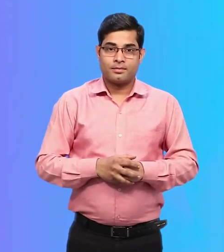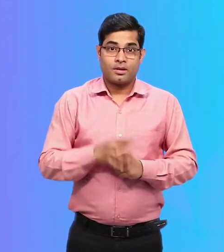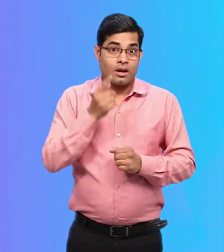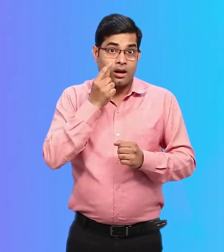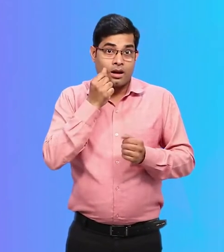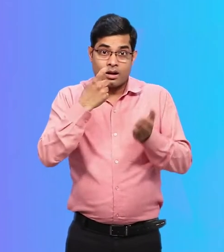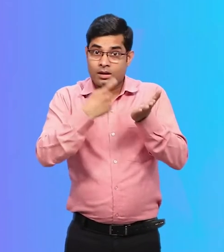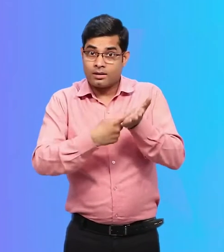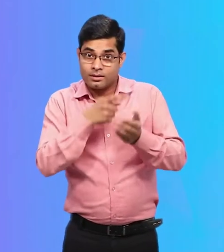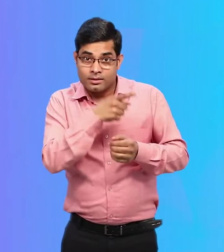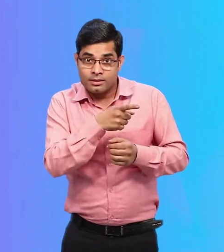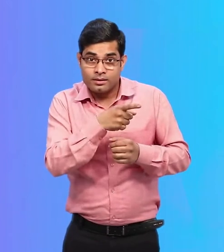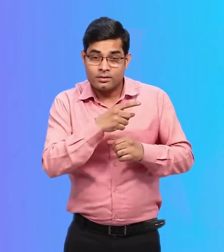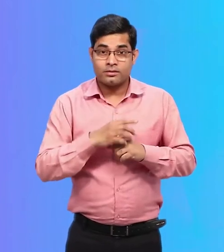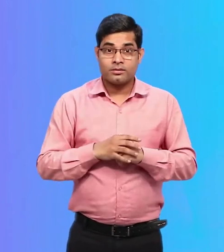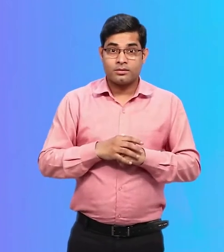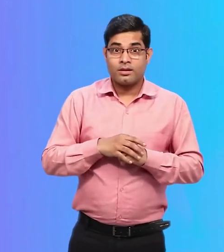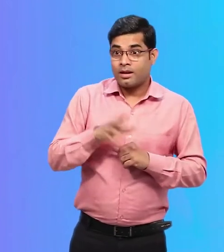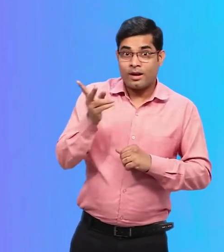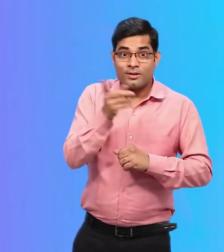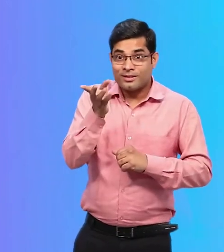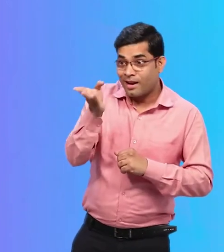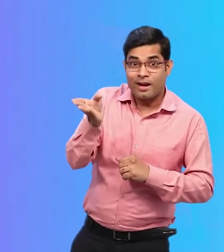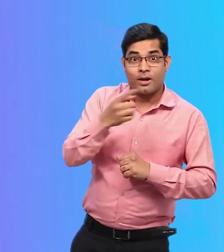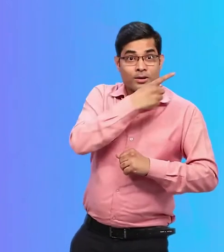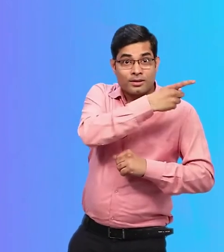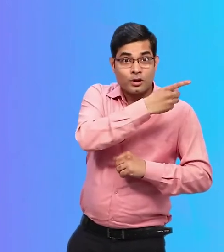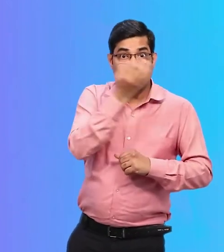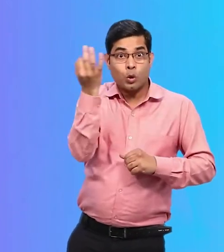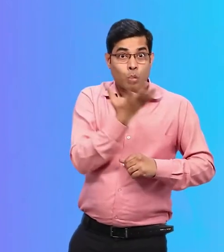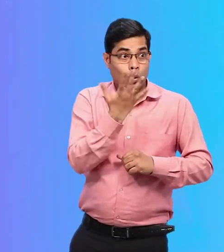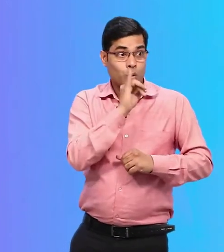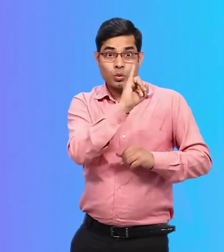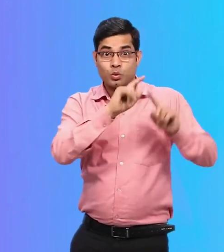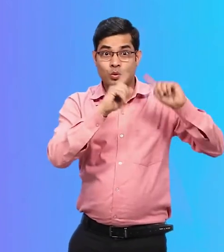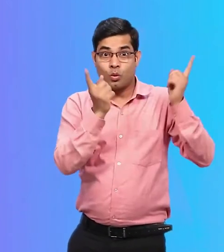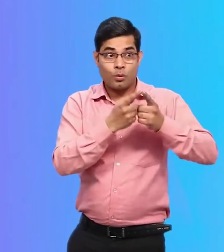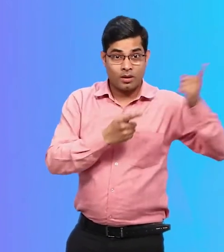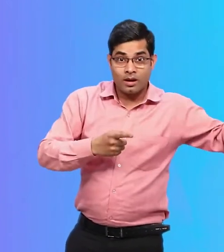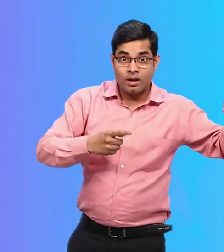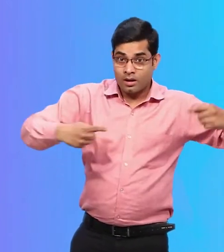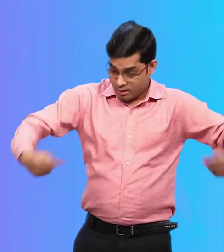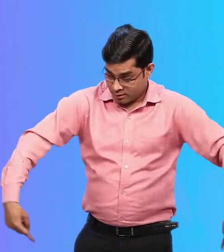Rohan says, Dude, there is a new toilet for wheelchair users.